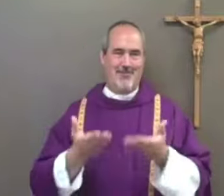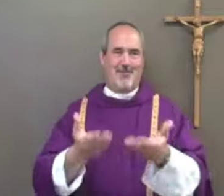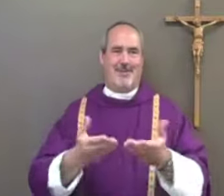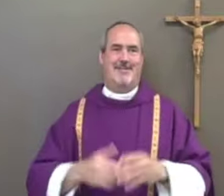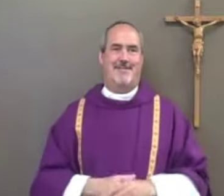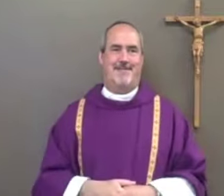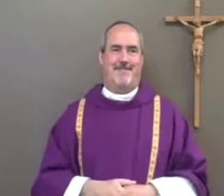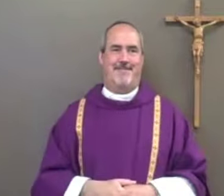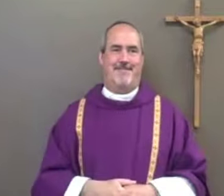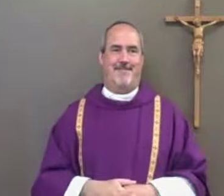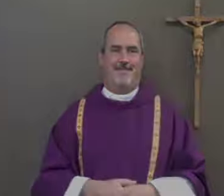God bless Anna Verse